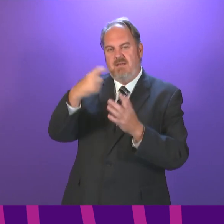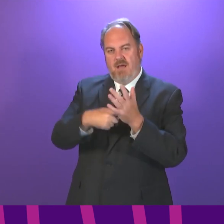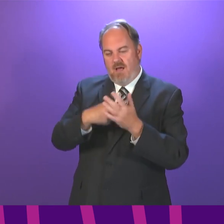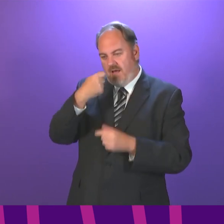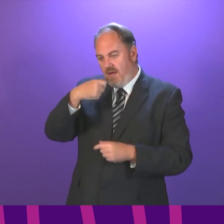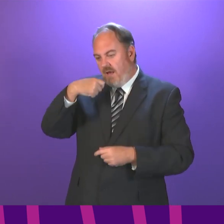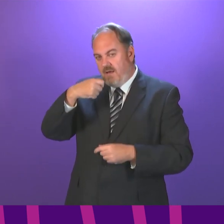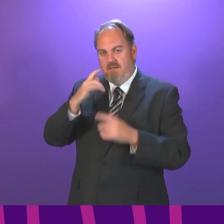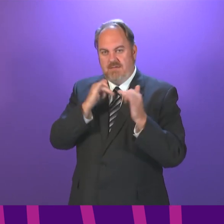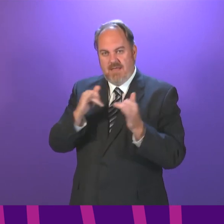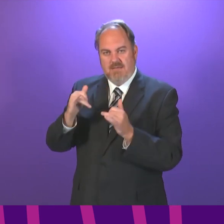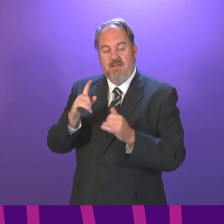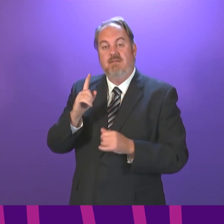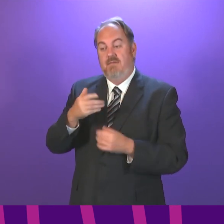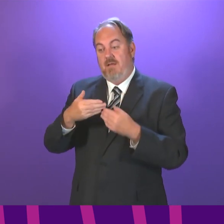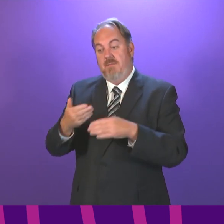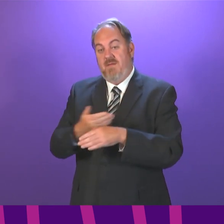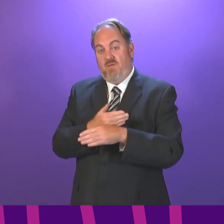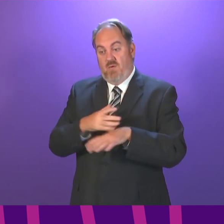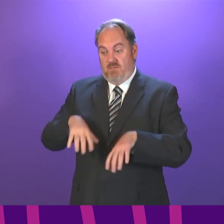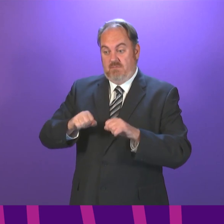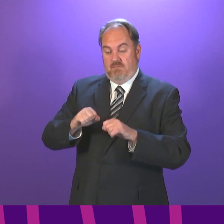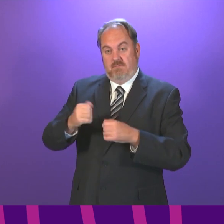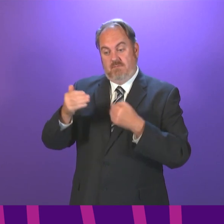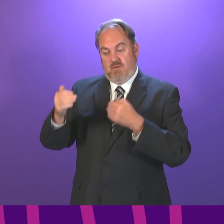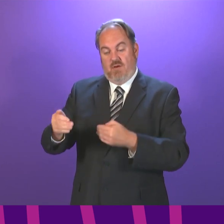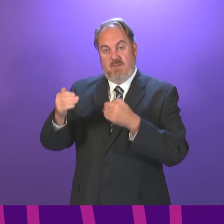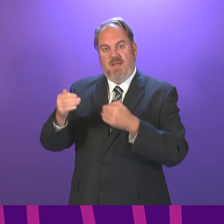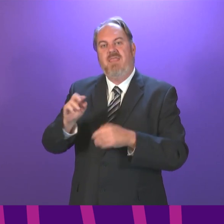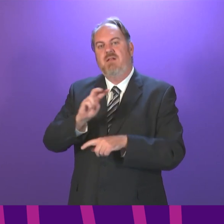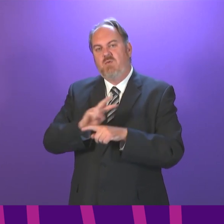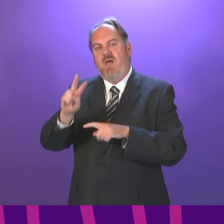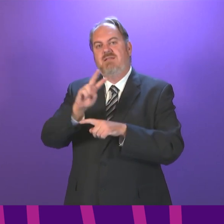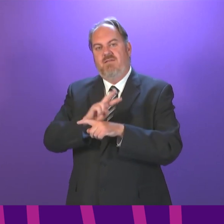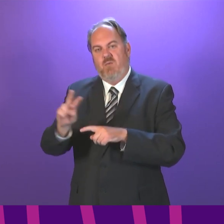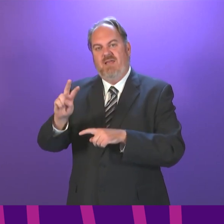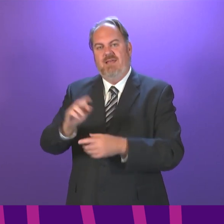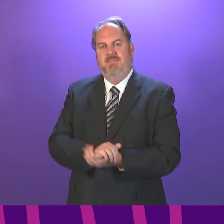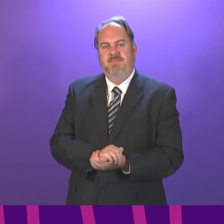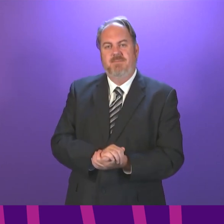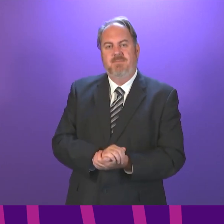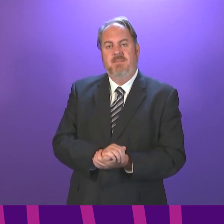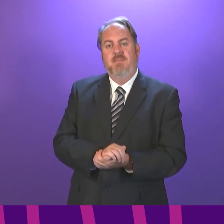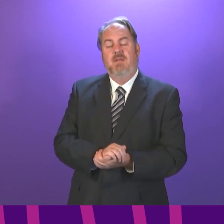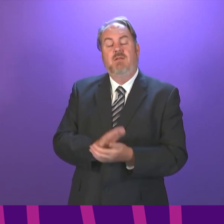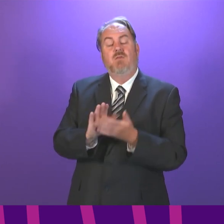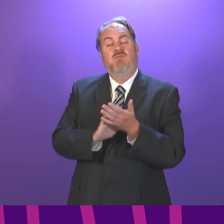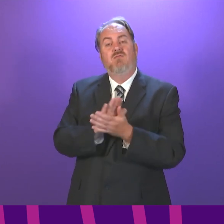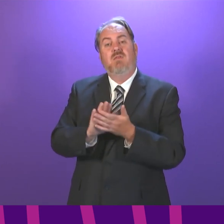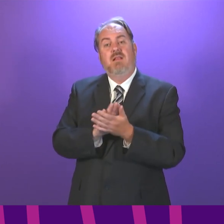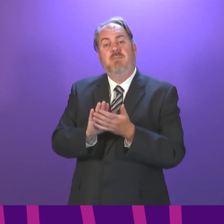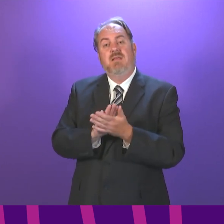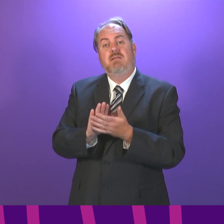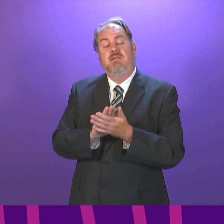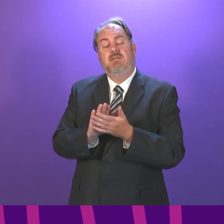and then to test twice a week after that. The last year and a half has been – and this inevitably will be an